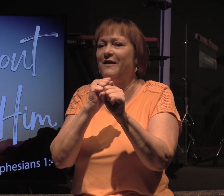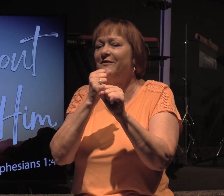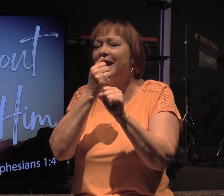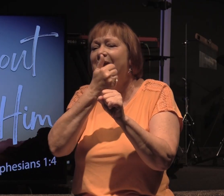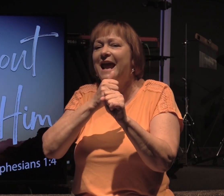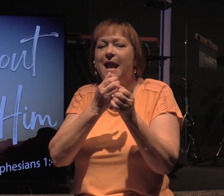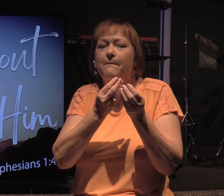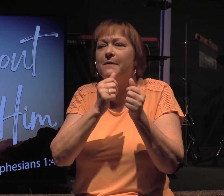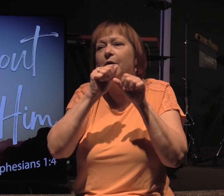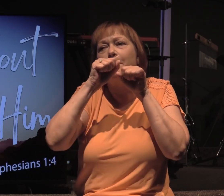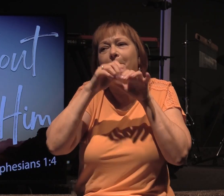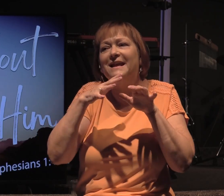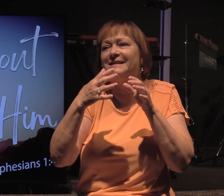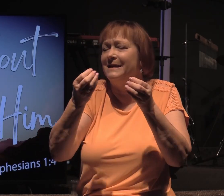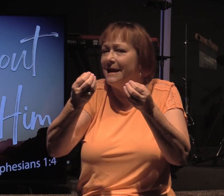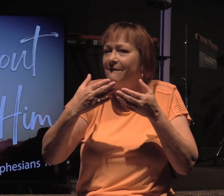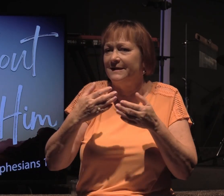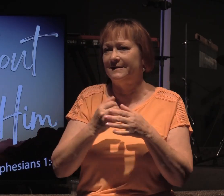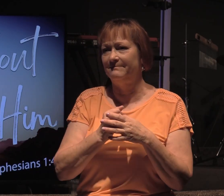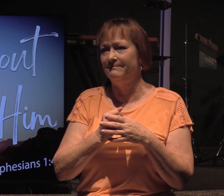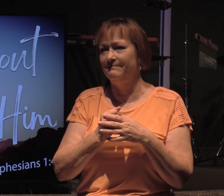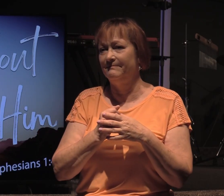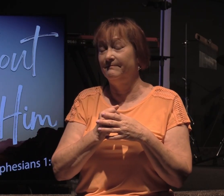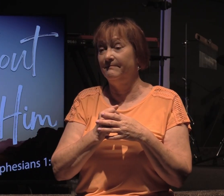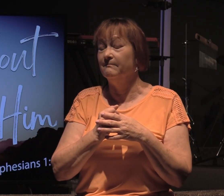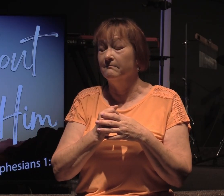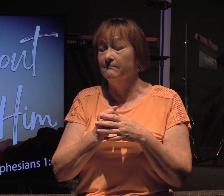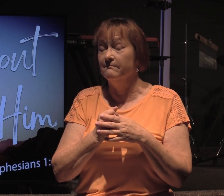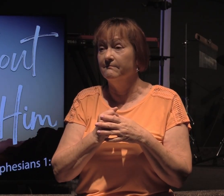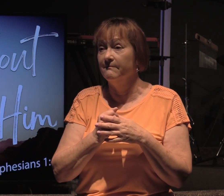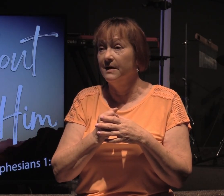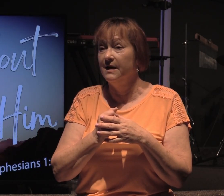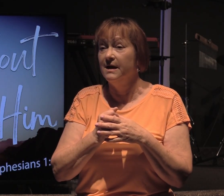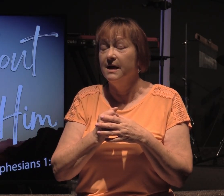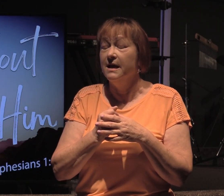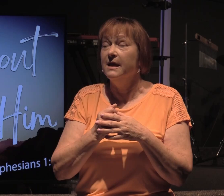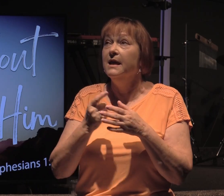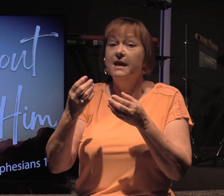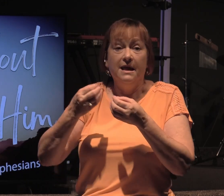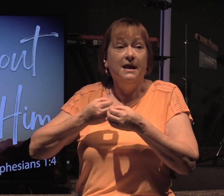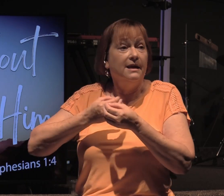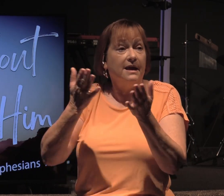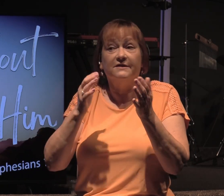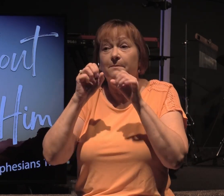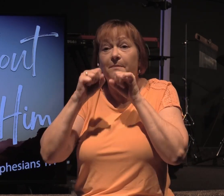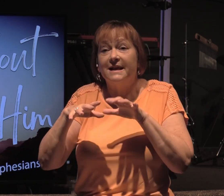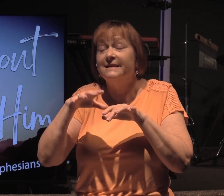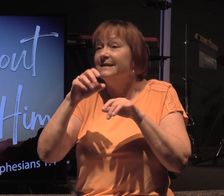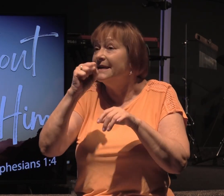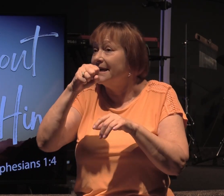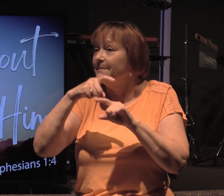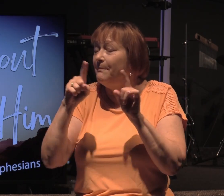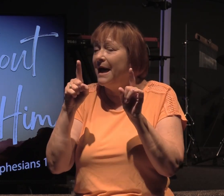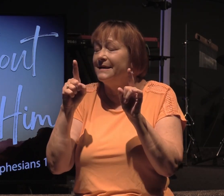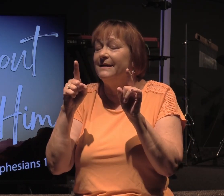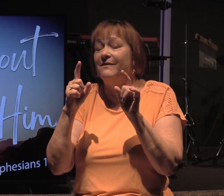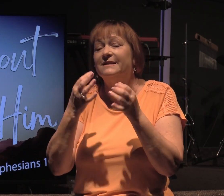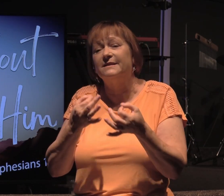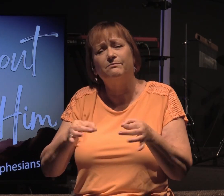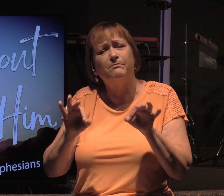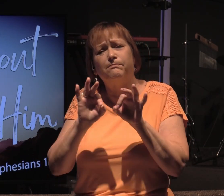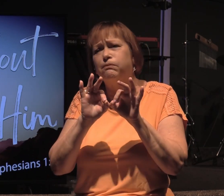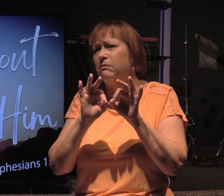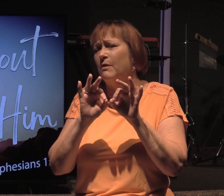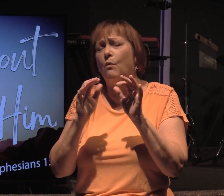blessing that He would bestow upon you. Sure, does bestow those things. But this is the relevance of importance.